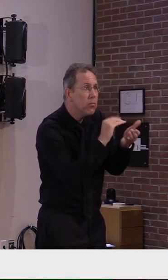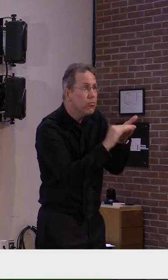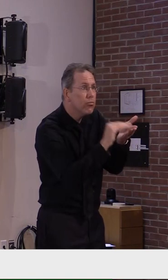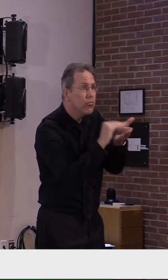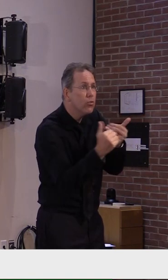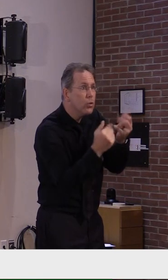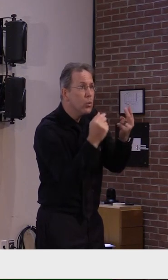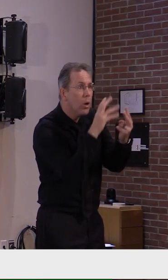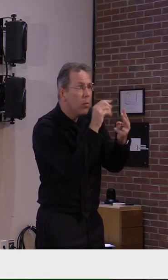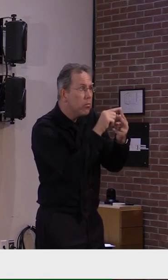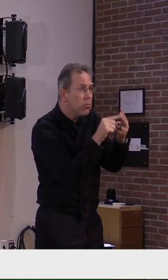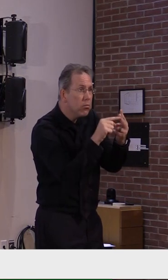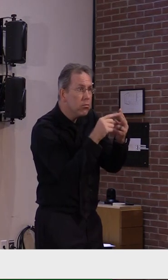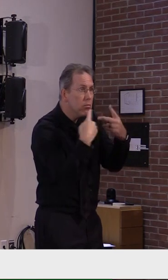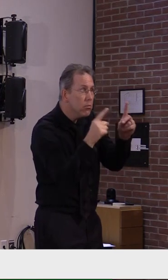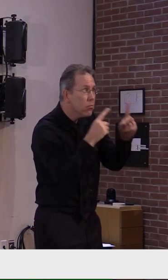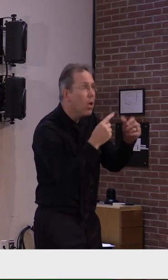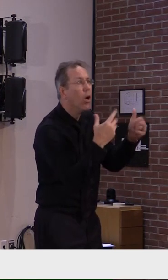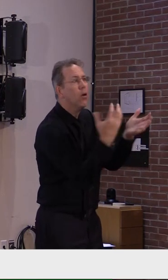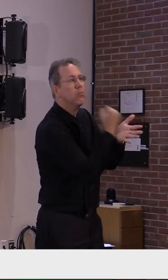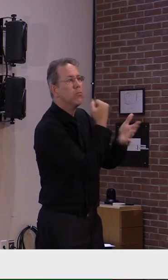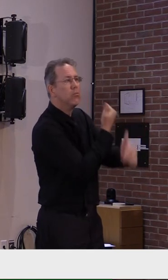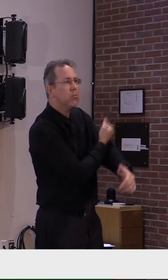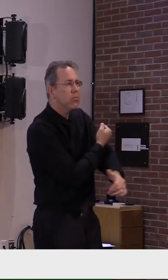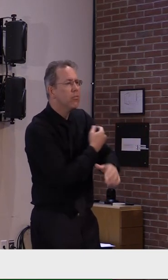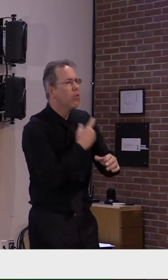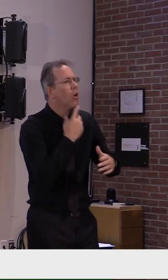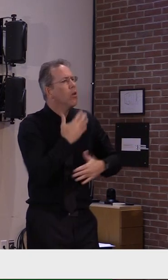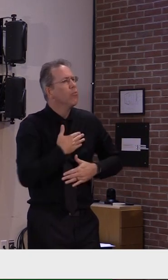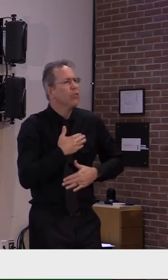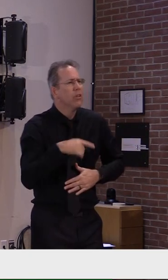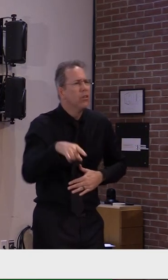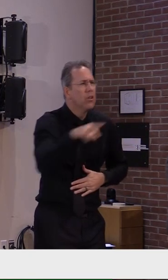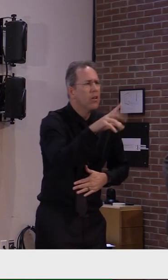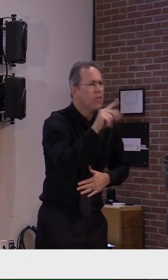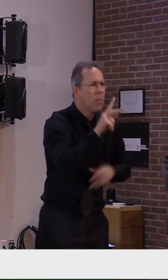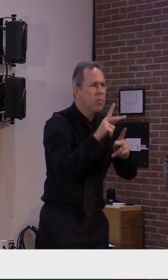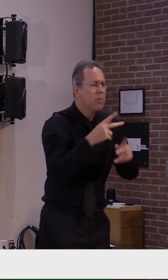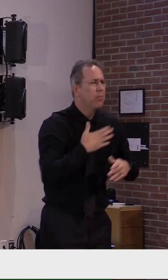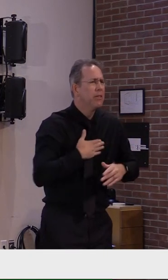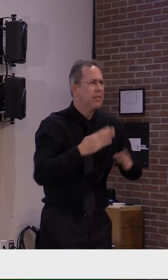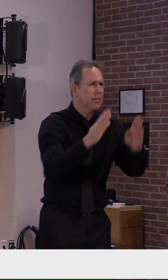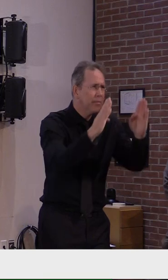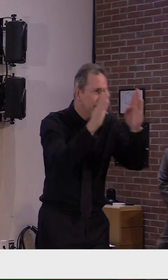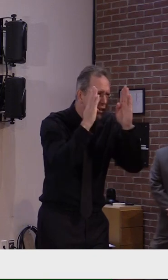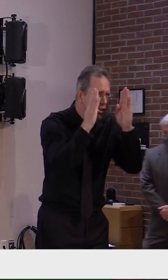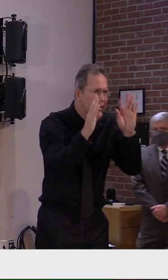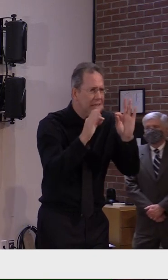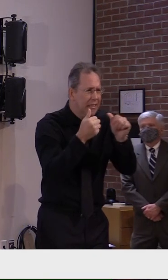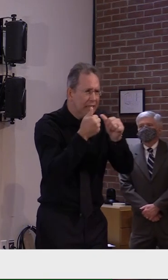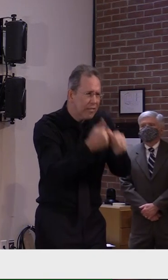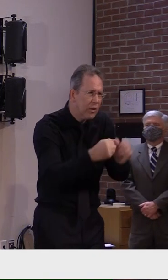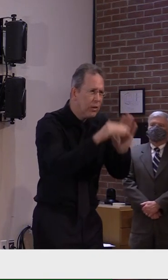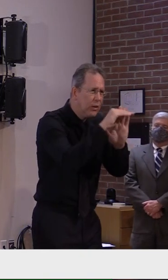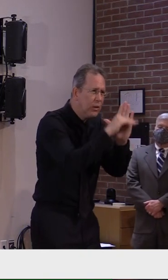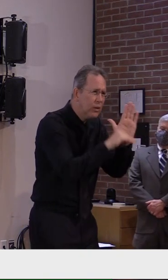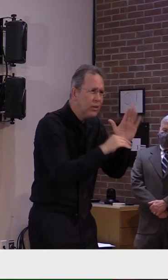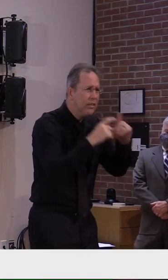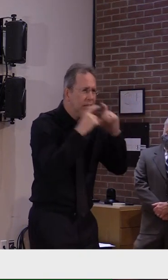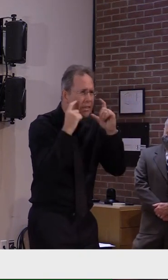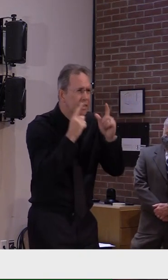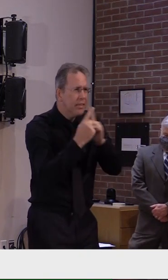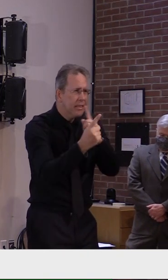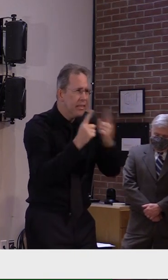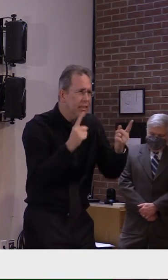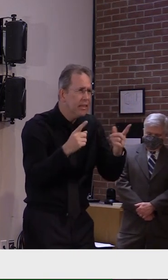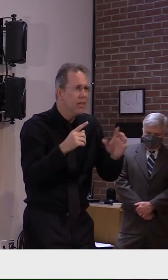Vermonters to just take this a little more seriously than they have, I think that this will have beneficial results.